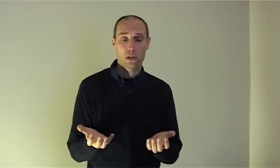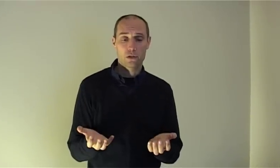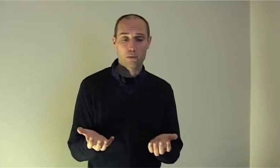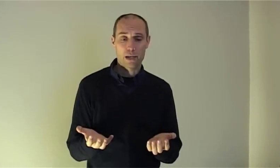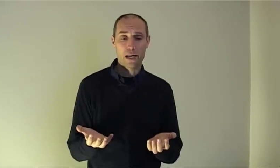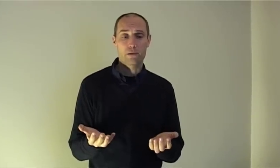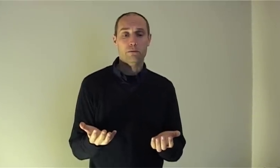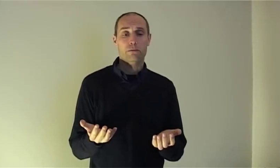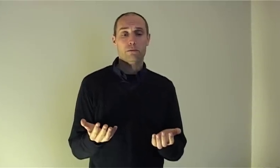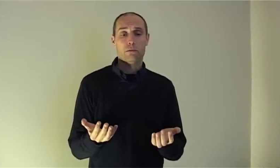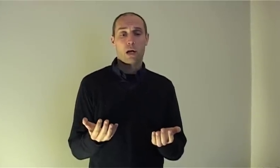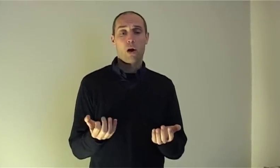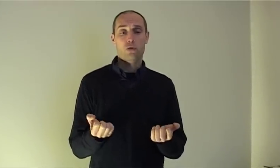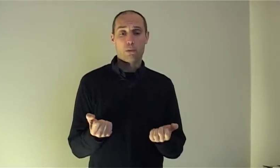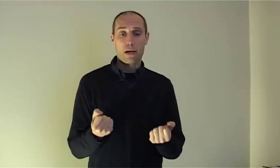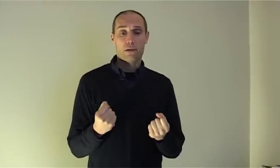so you breathe in hold your breath